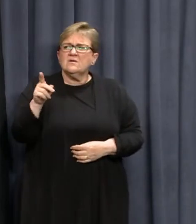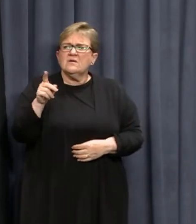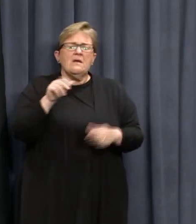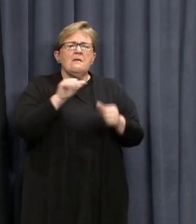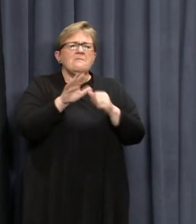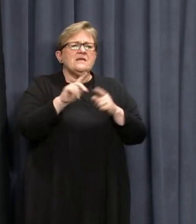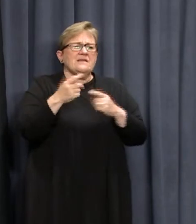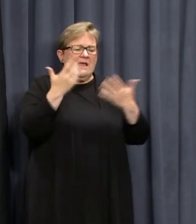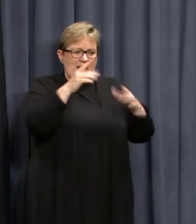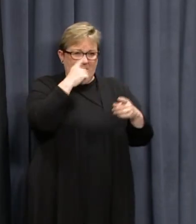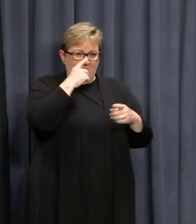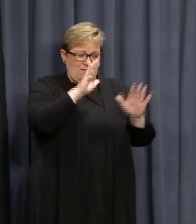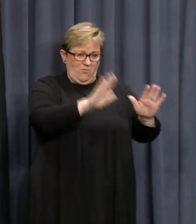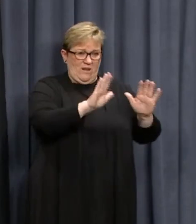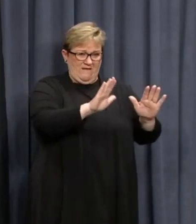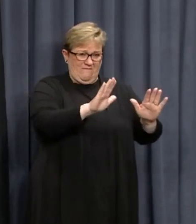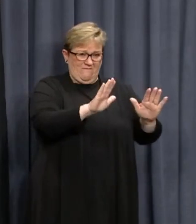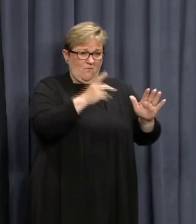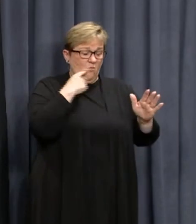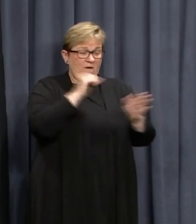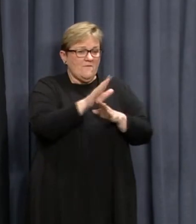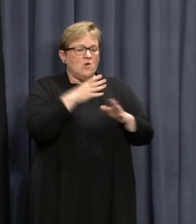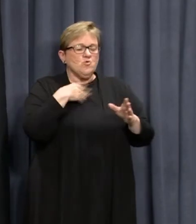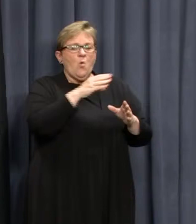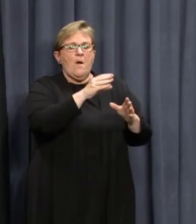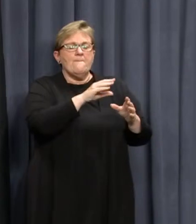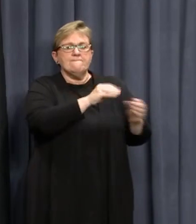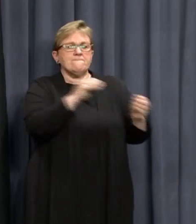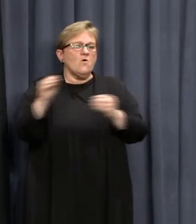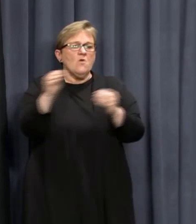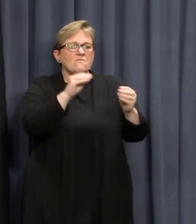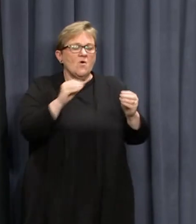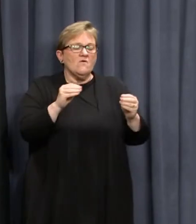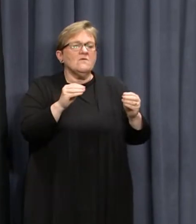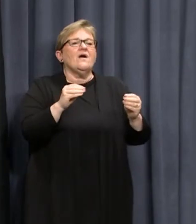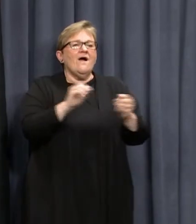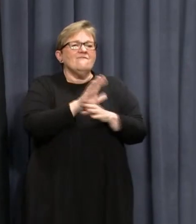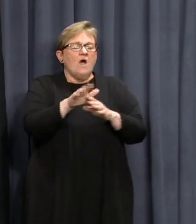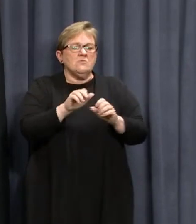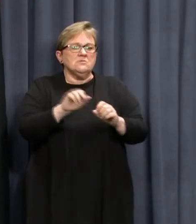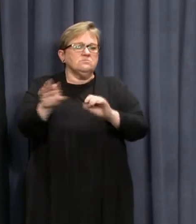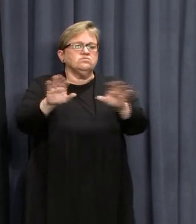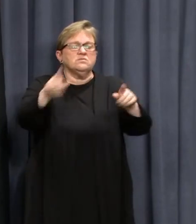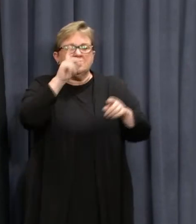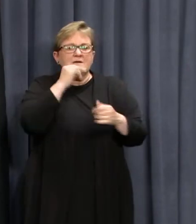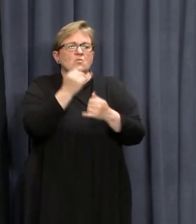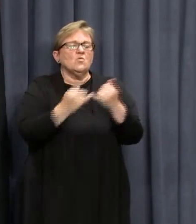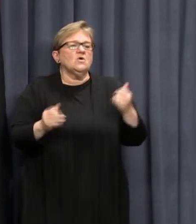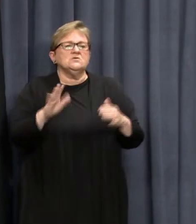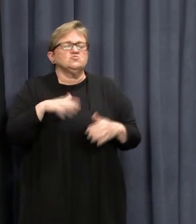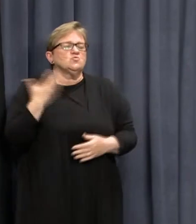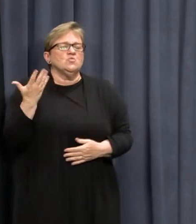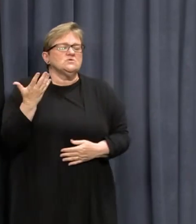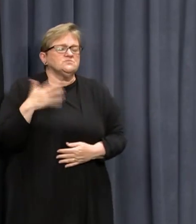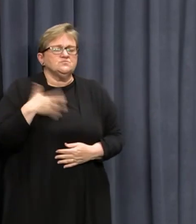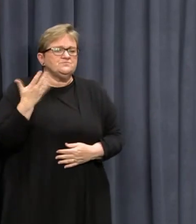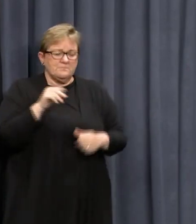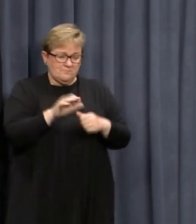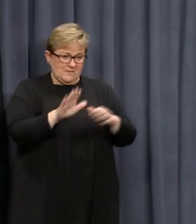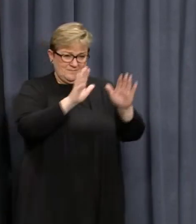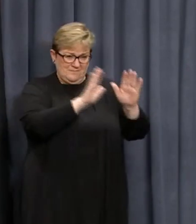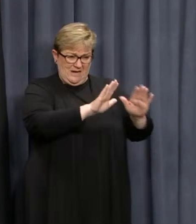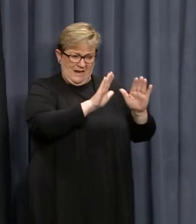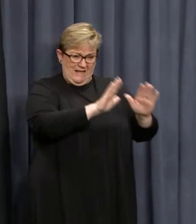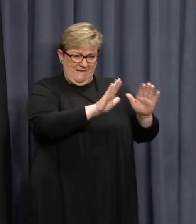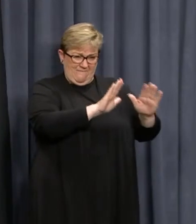the best thing to do is leave people in place. Once you move them, you start to make things more tricky and more dangerous. So the best